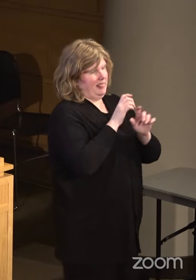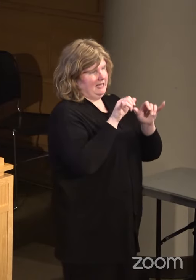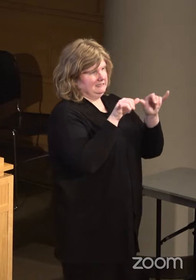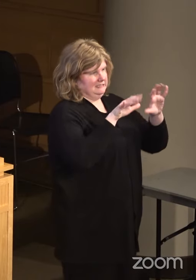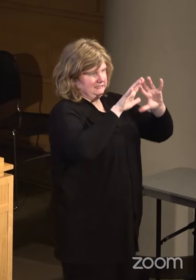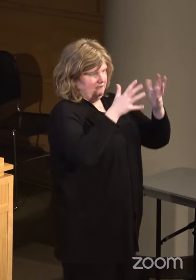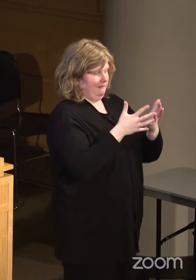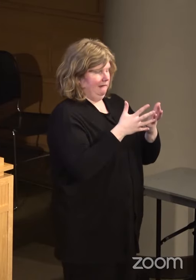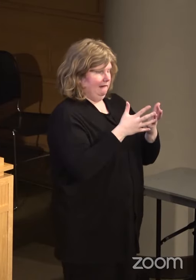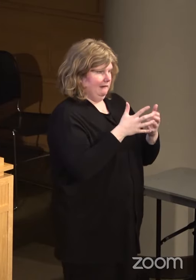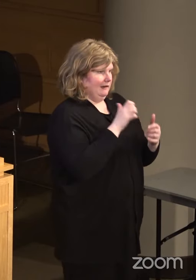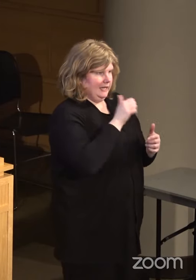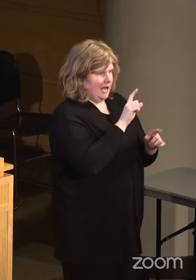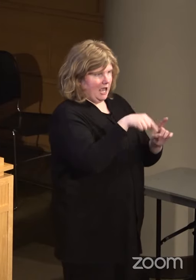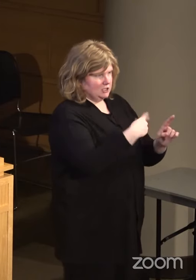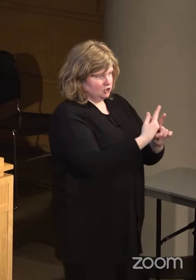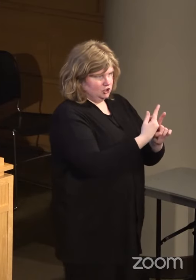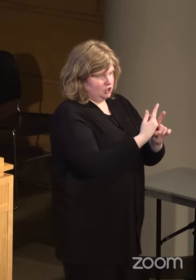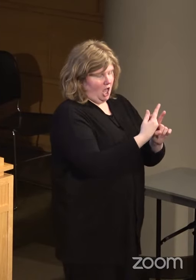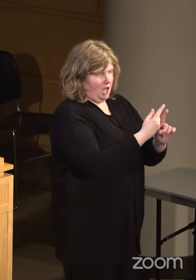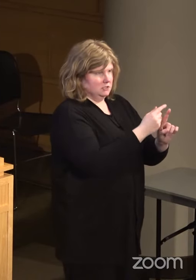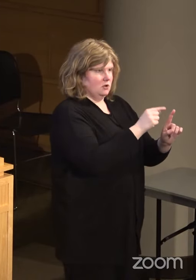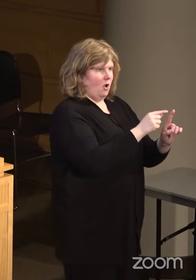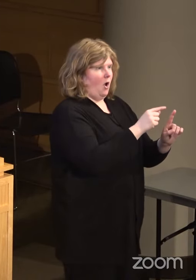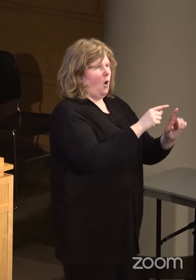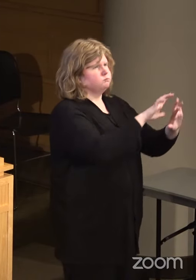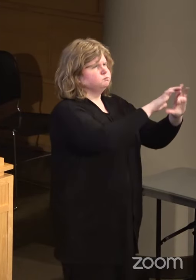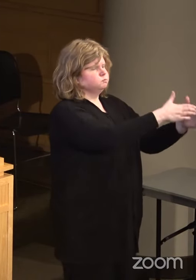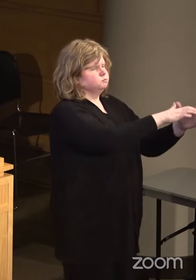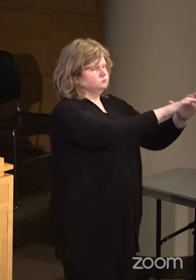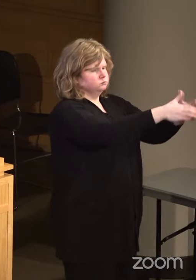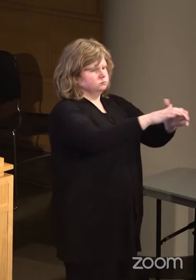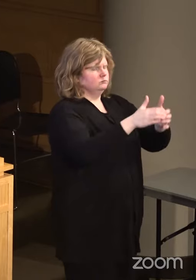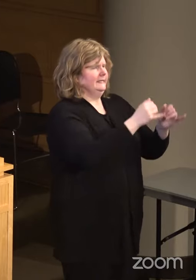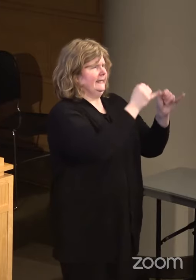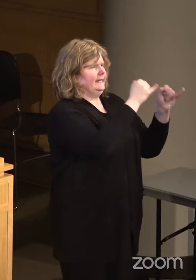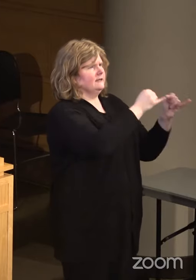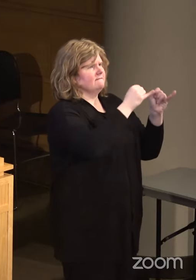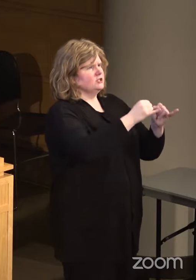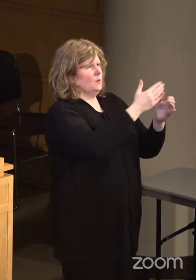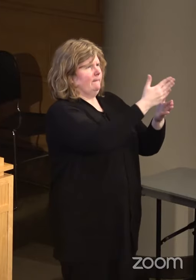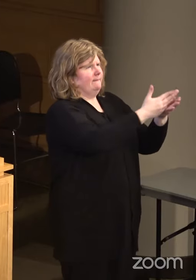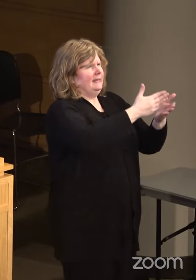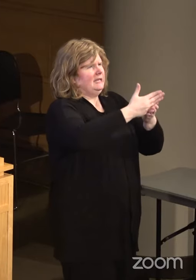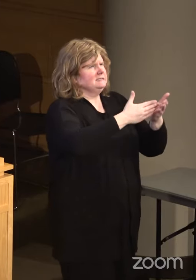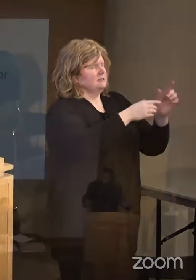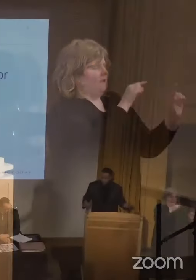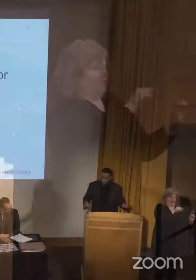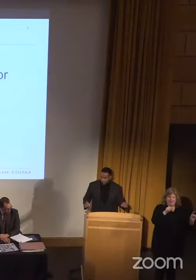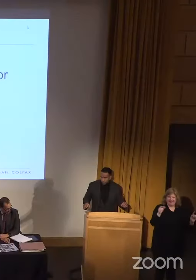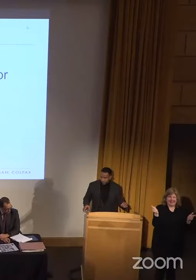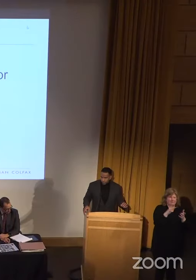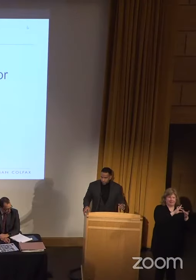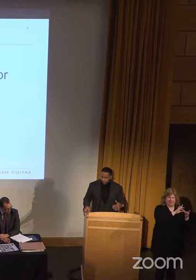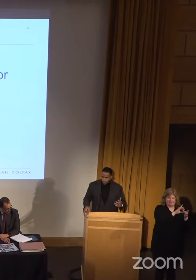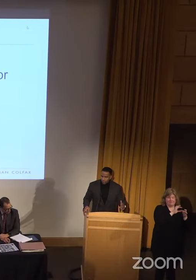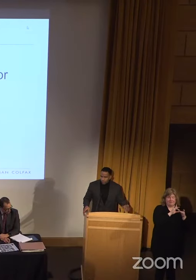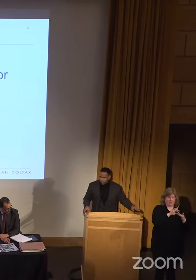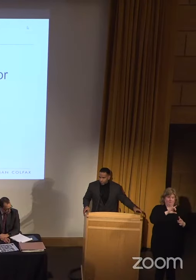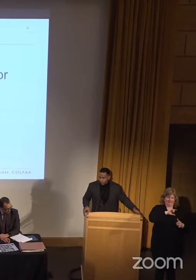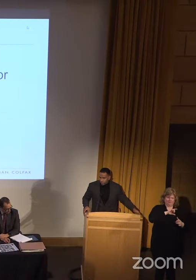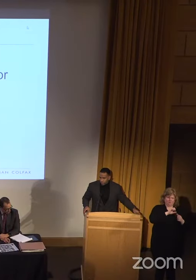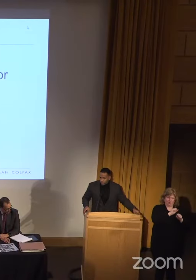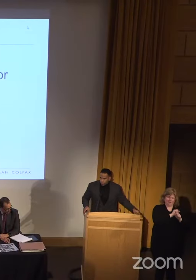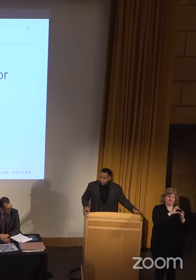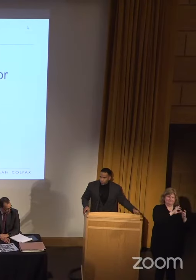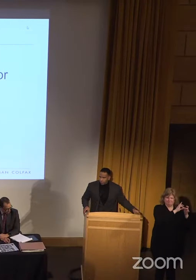right? It's not something where you have different trunks, right, of individual pieces. Everything's connected, and the job